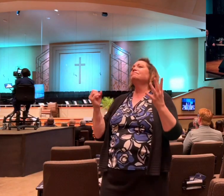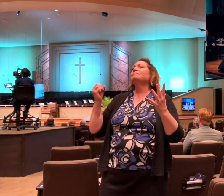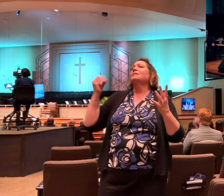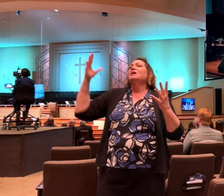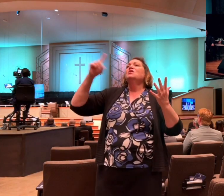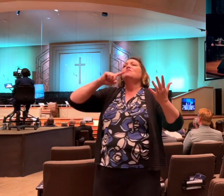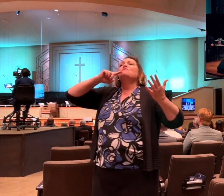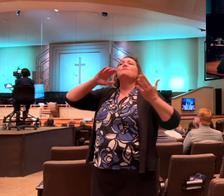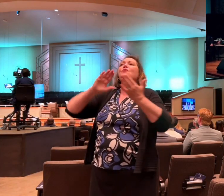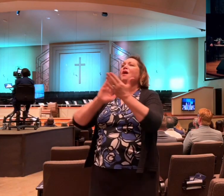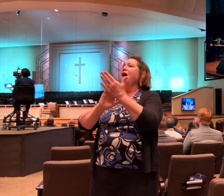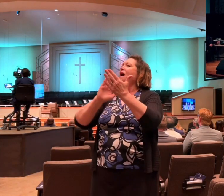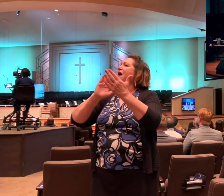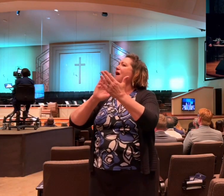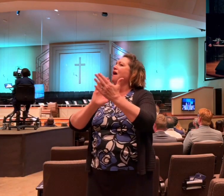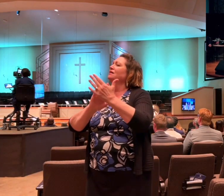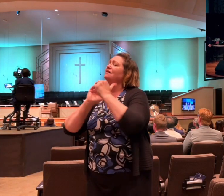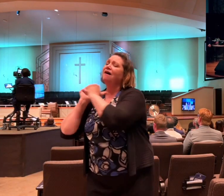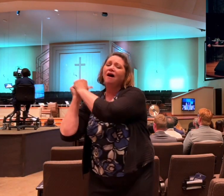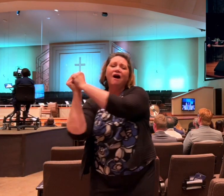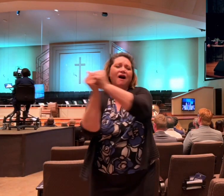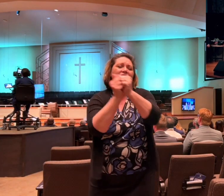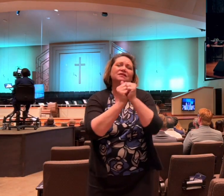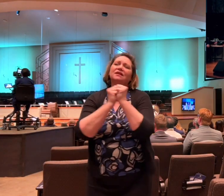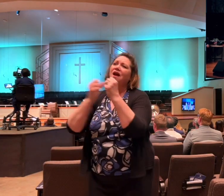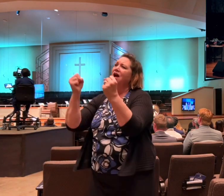With every hand raised.